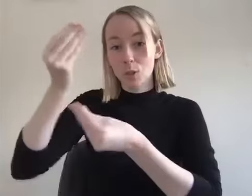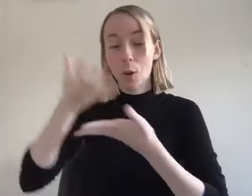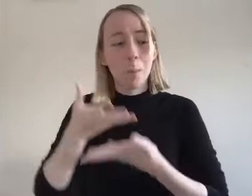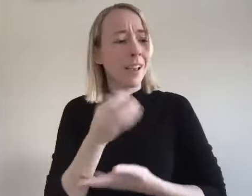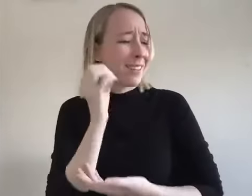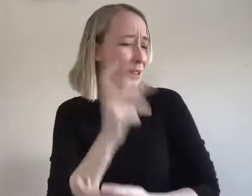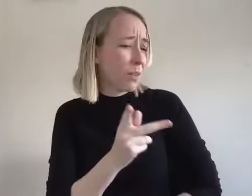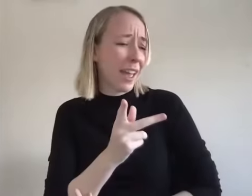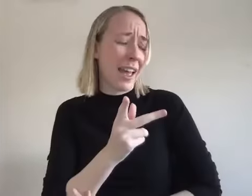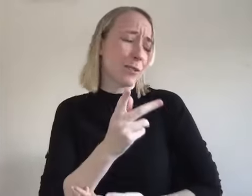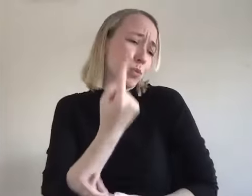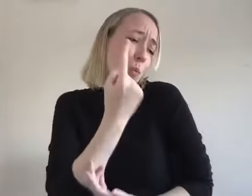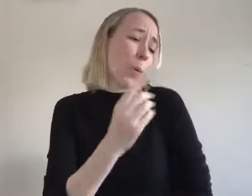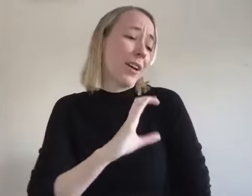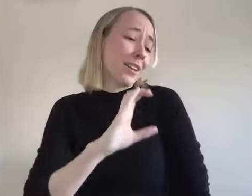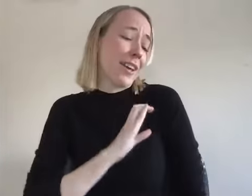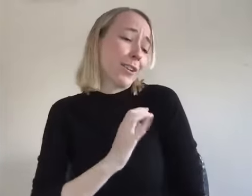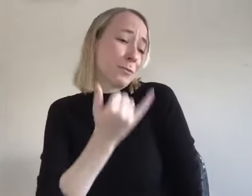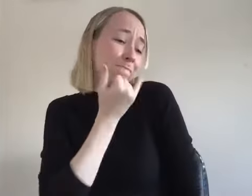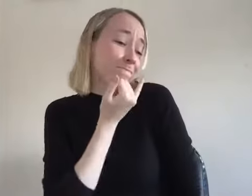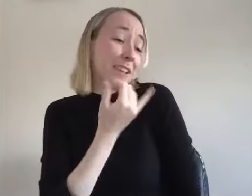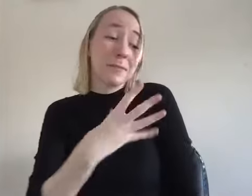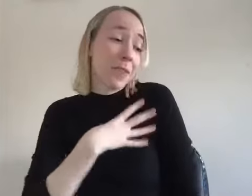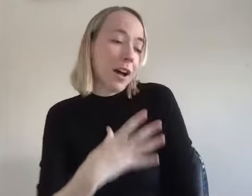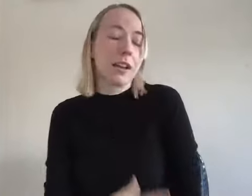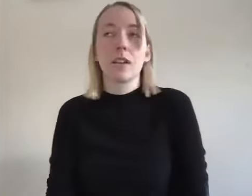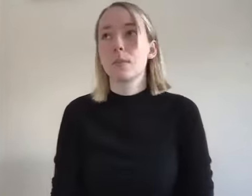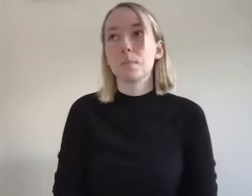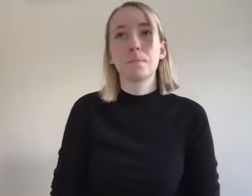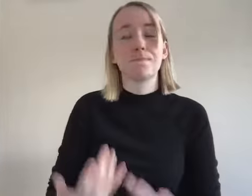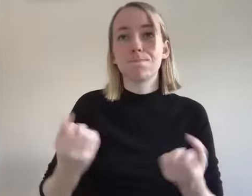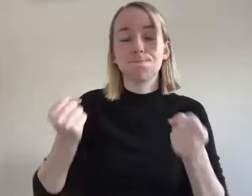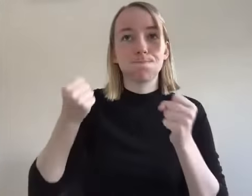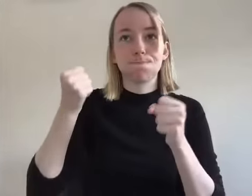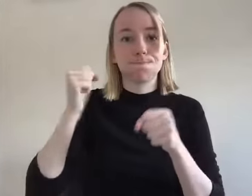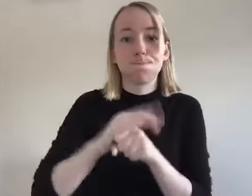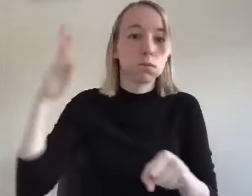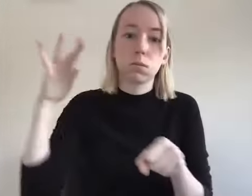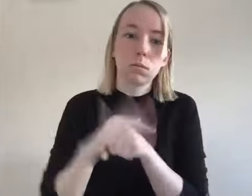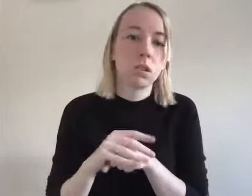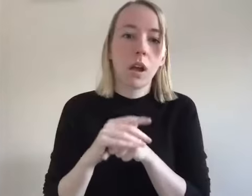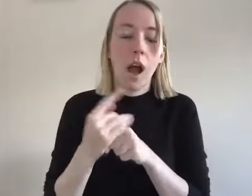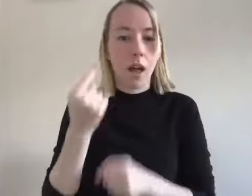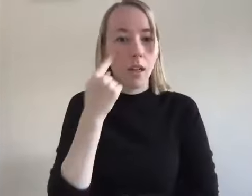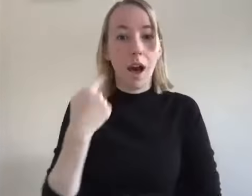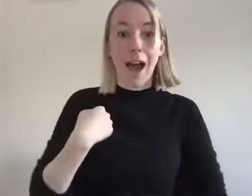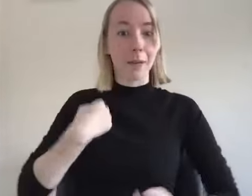told me like it's okay like it's just one of your character defects i lost my mind because i just thought i was